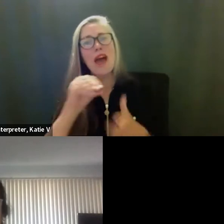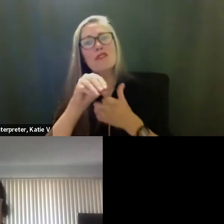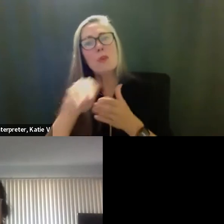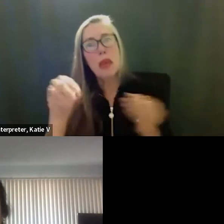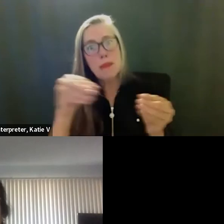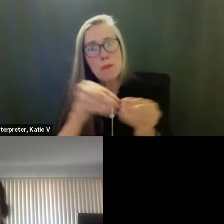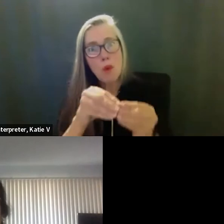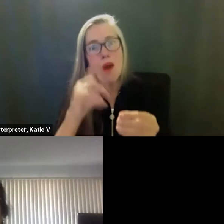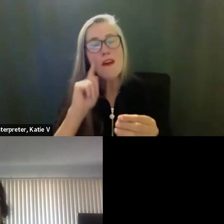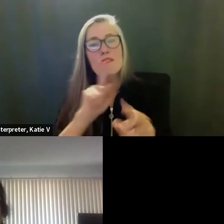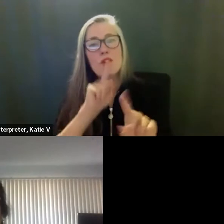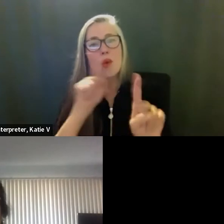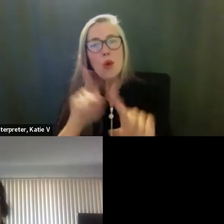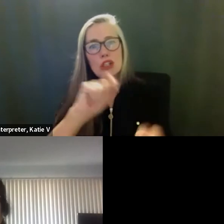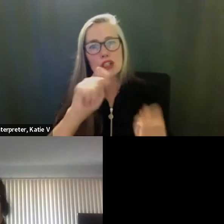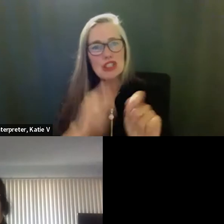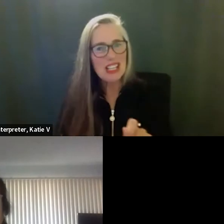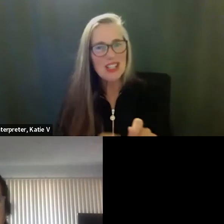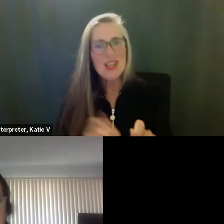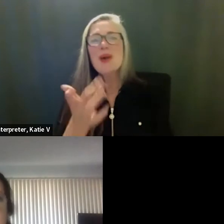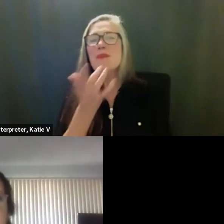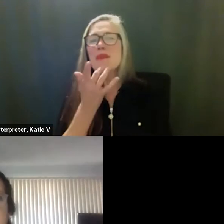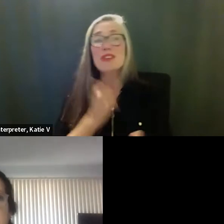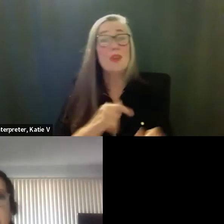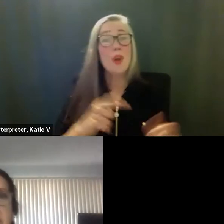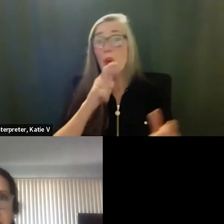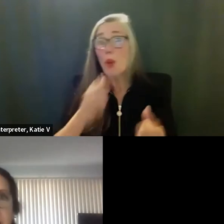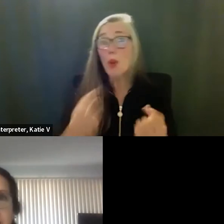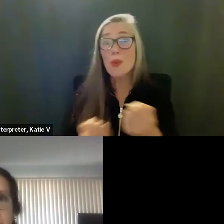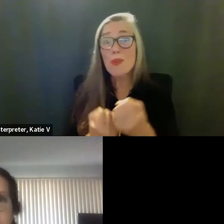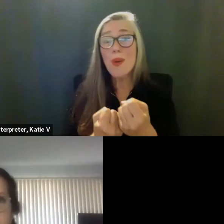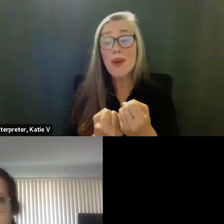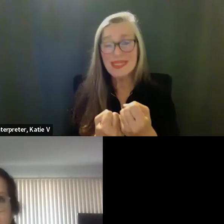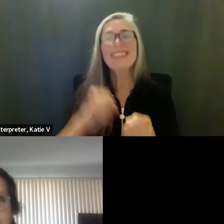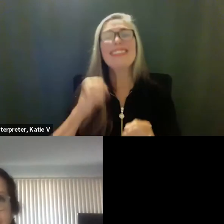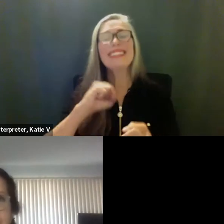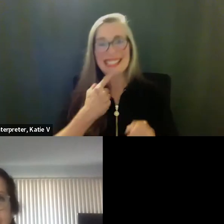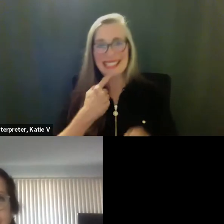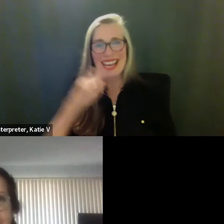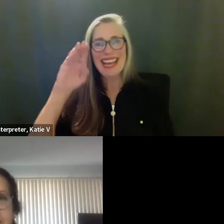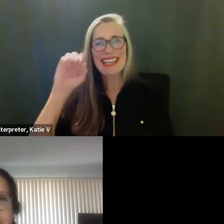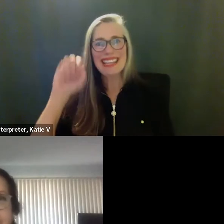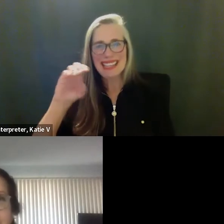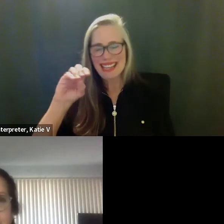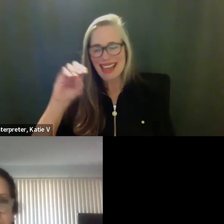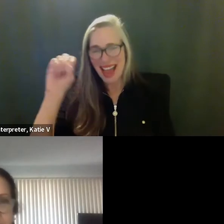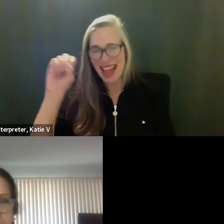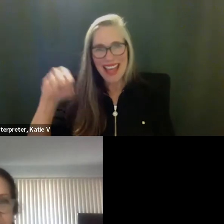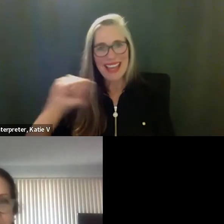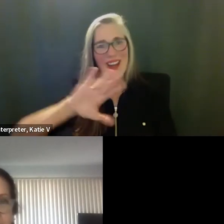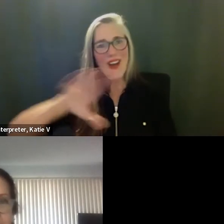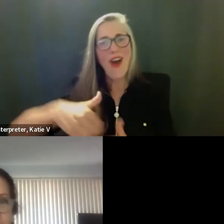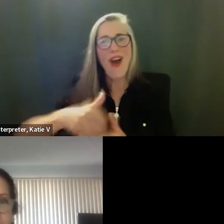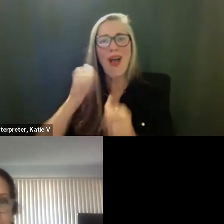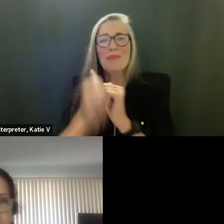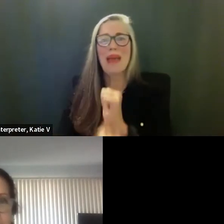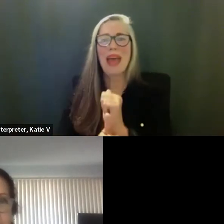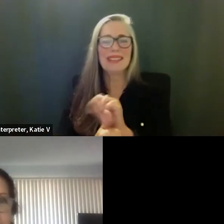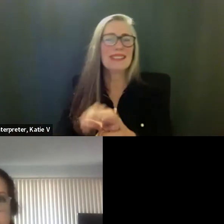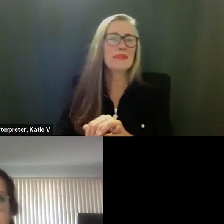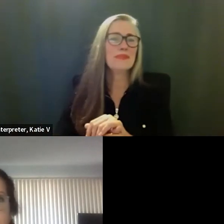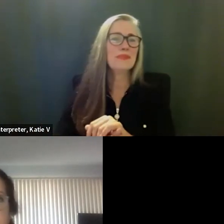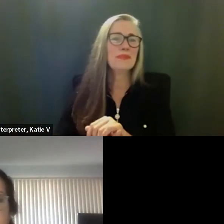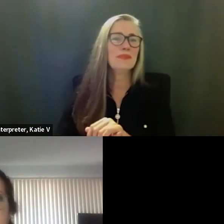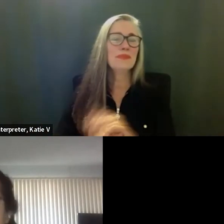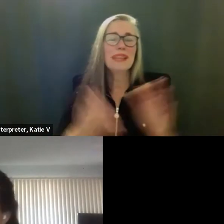Okay. Ms. Alvarez. All in favor, please raise your And say aye. Aye. Aye. Motion passes. We move